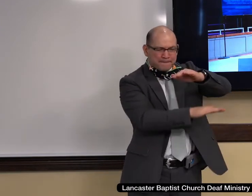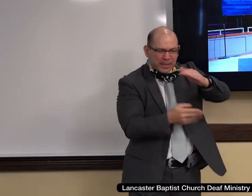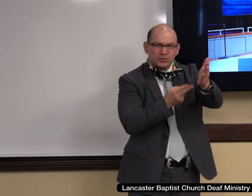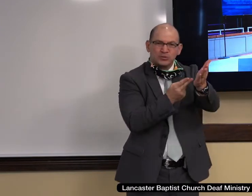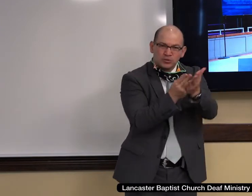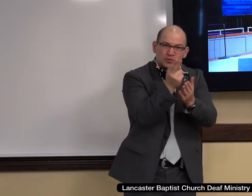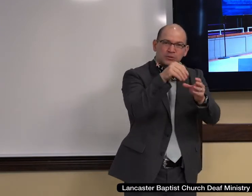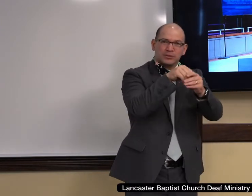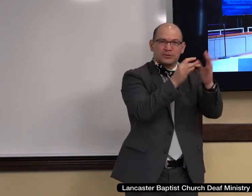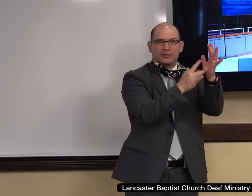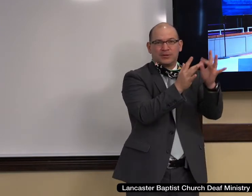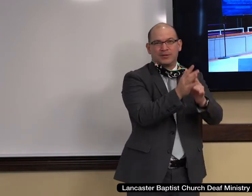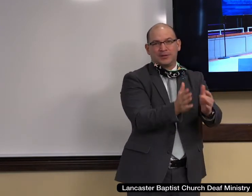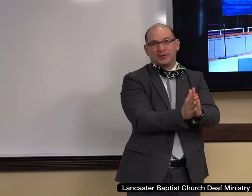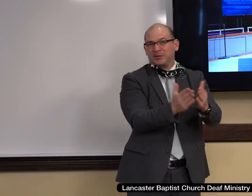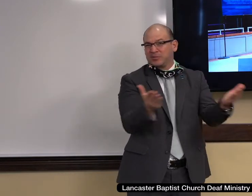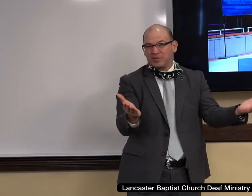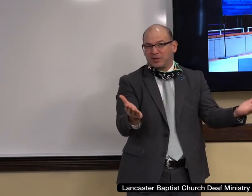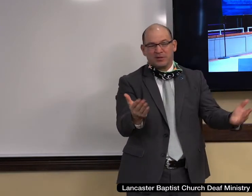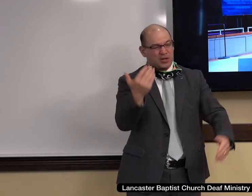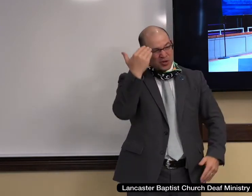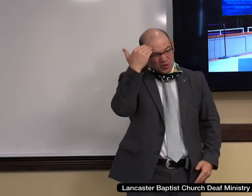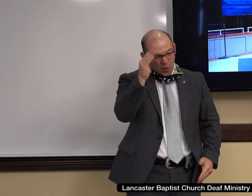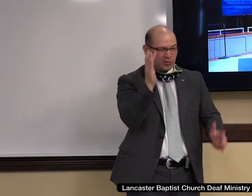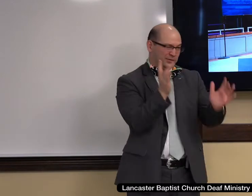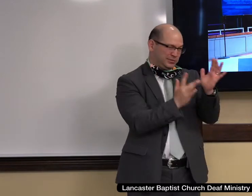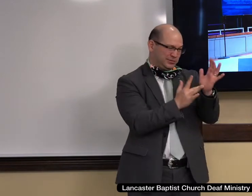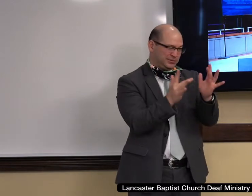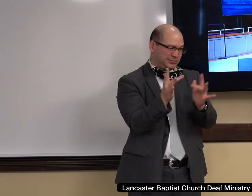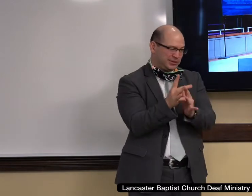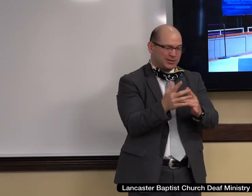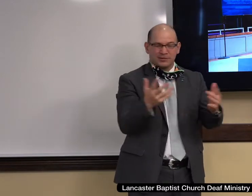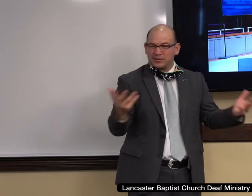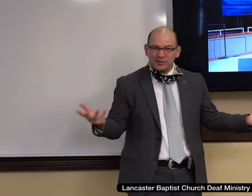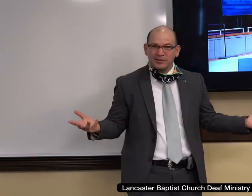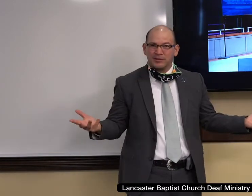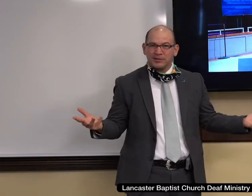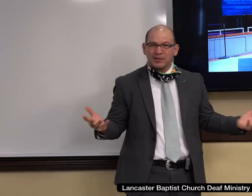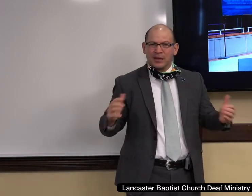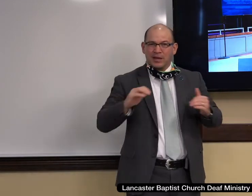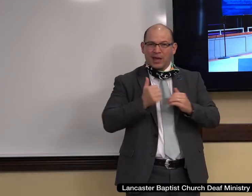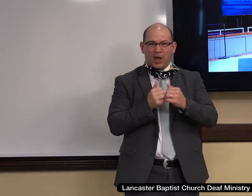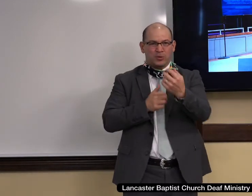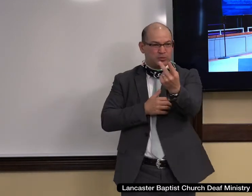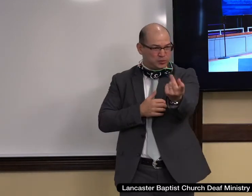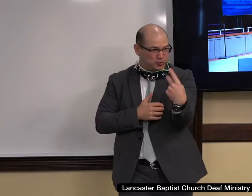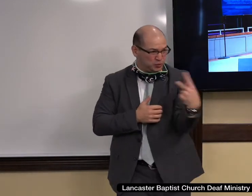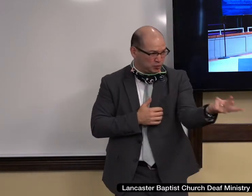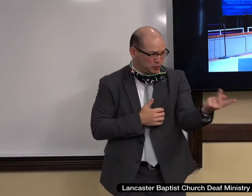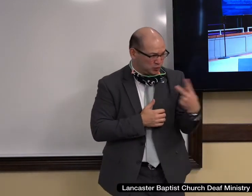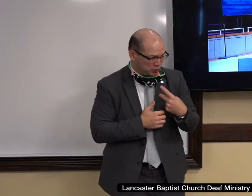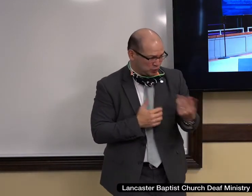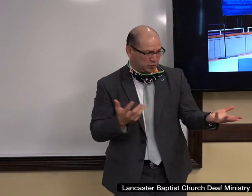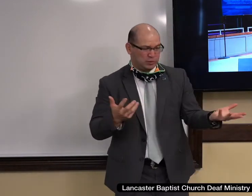what Jesus Christ has done. Now, how can we as individuals, how can we as a church,